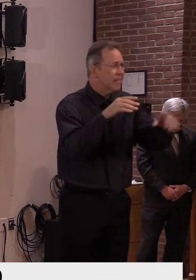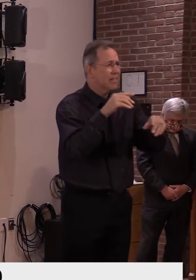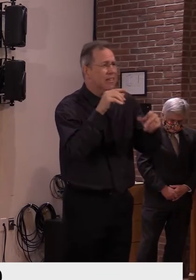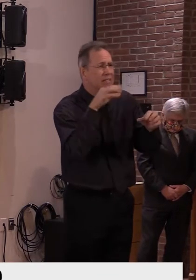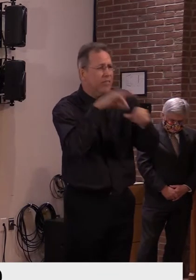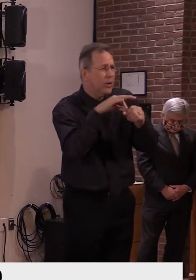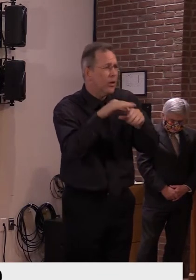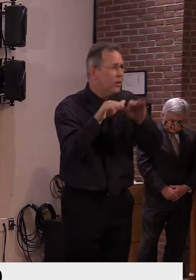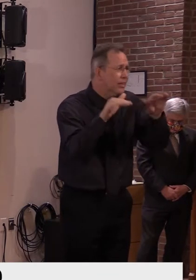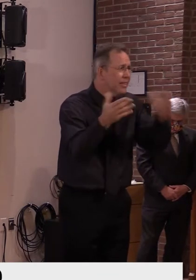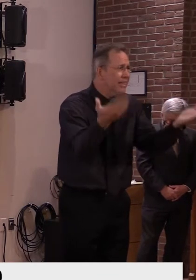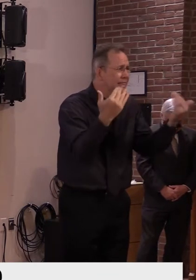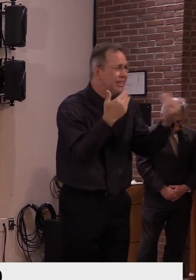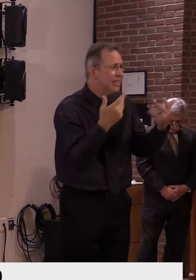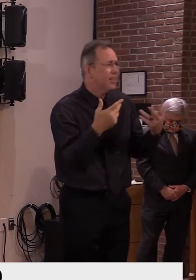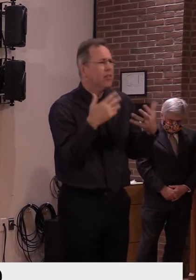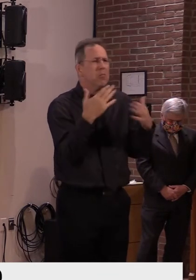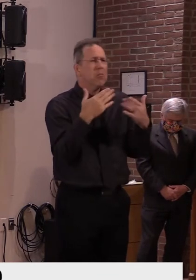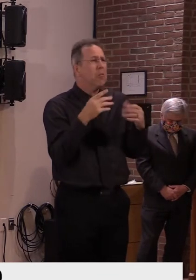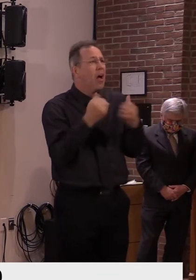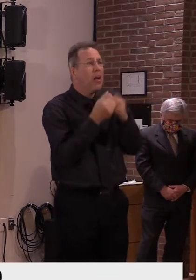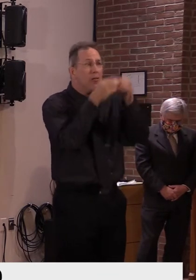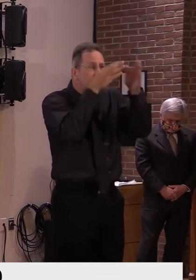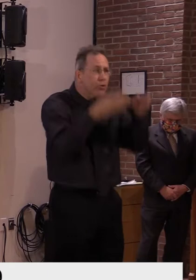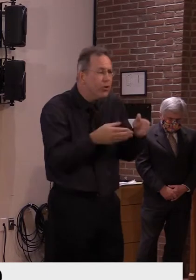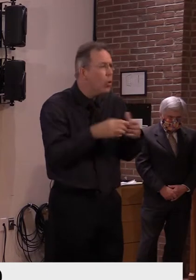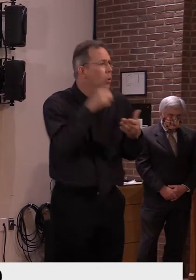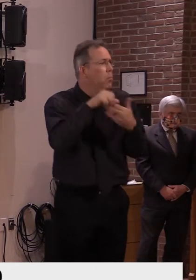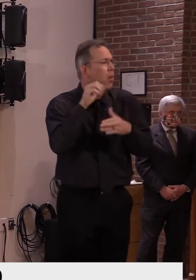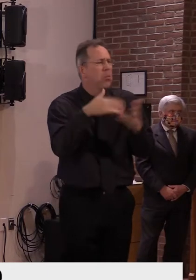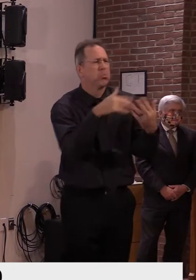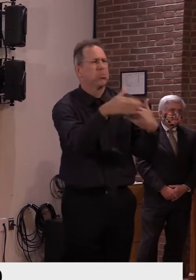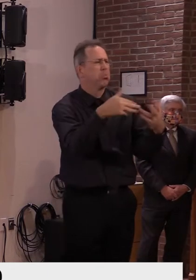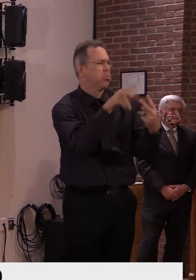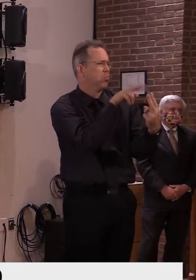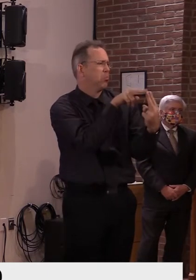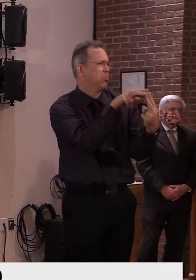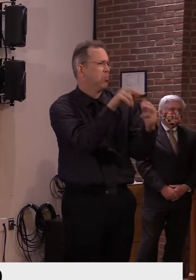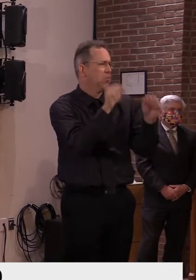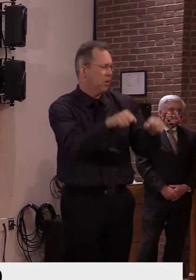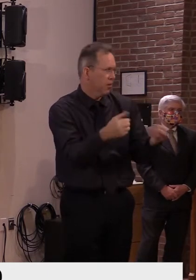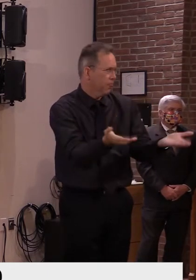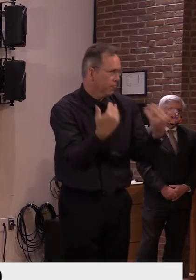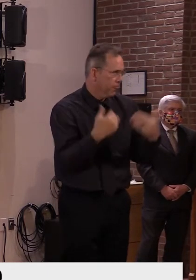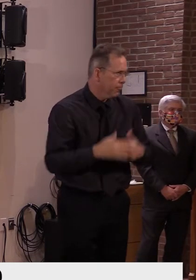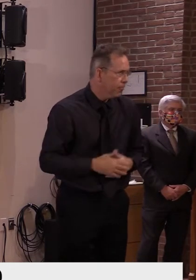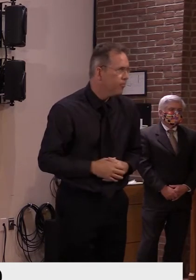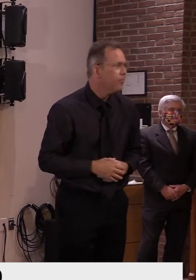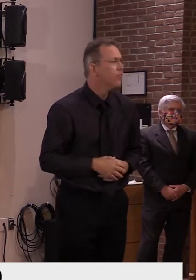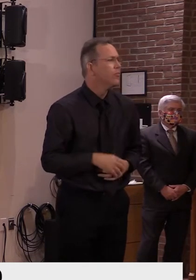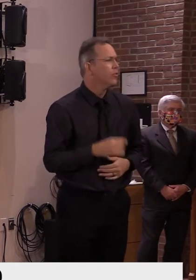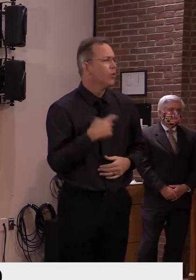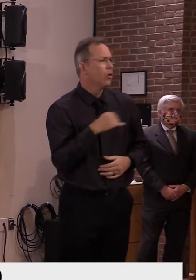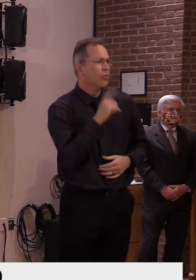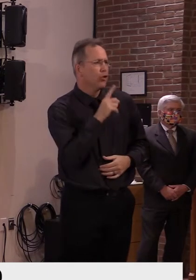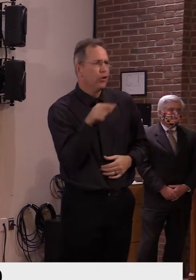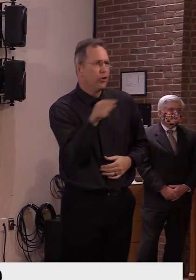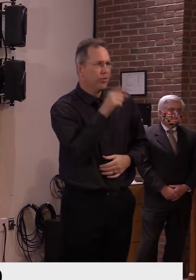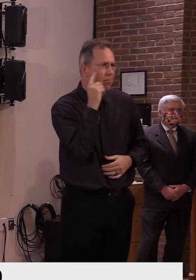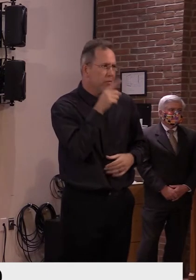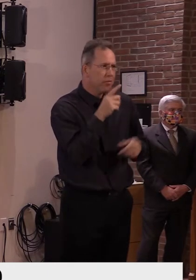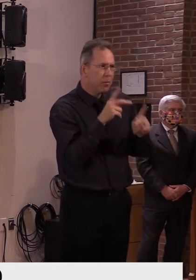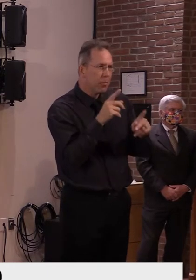I'm going to finish with a shameless plug to the media listening in right now. I announced this morning that we will be holding the virtual media